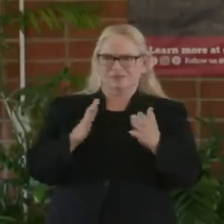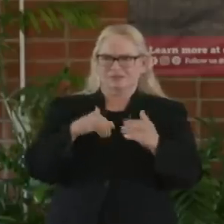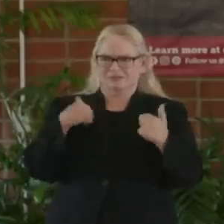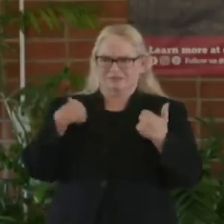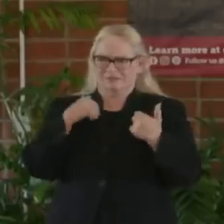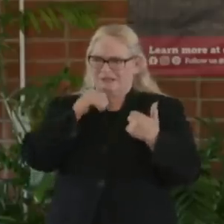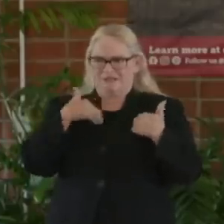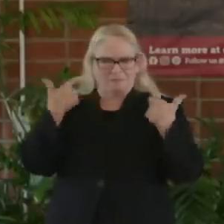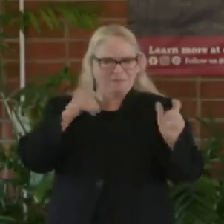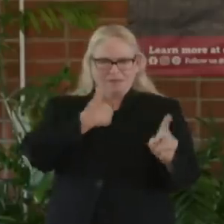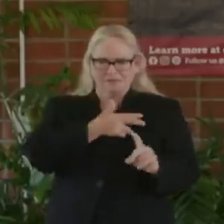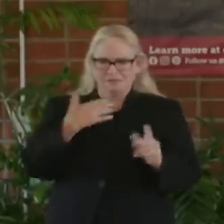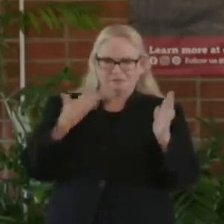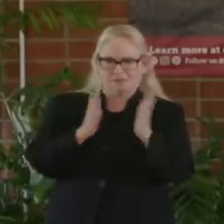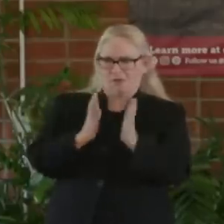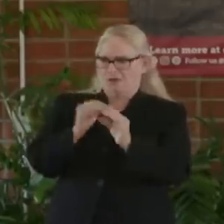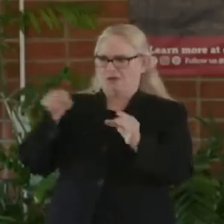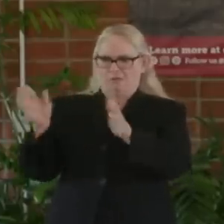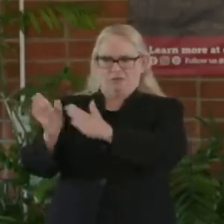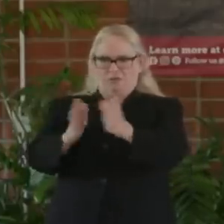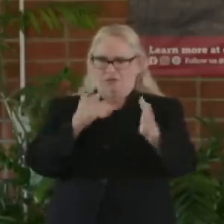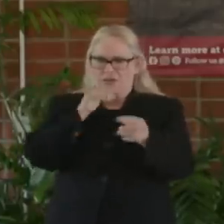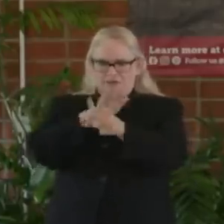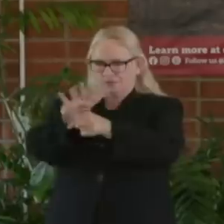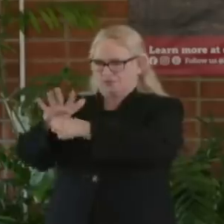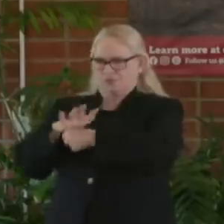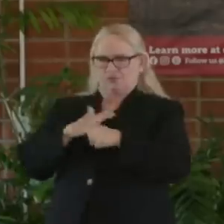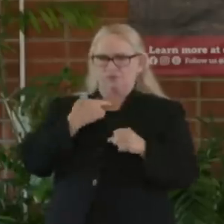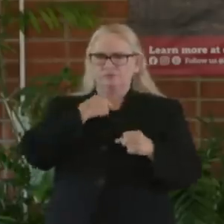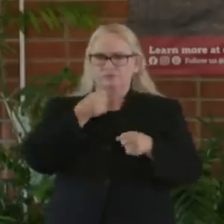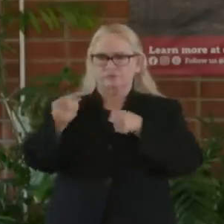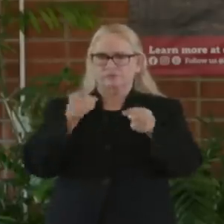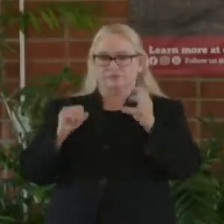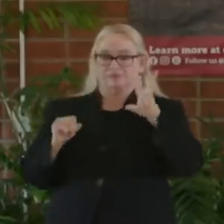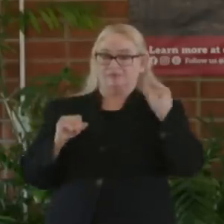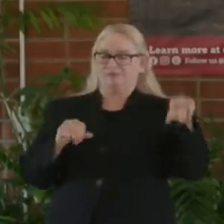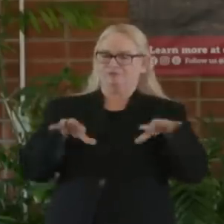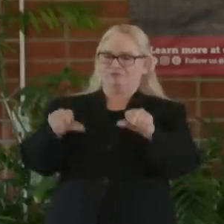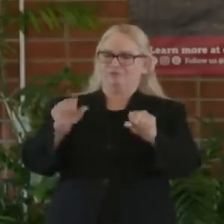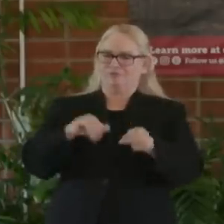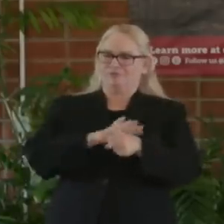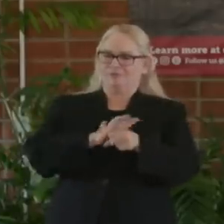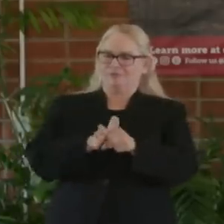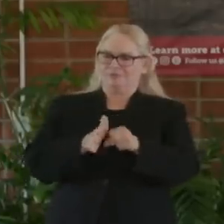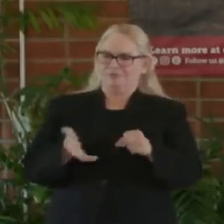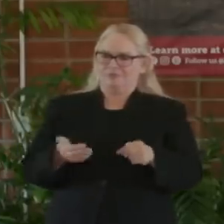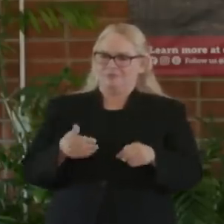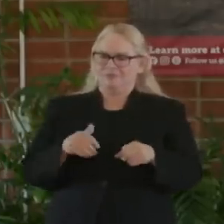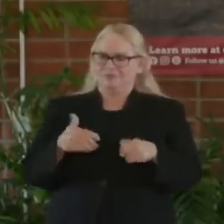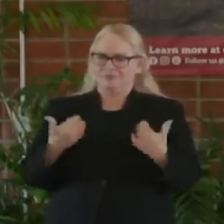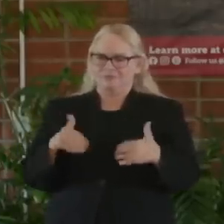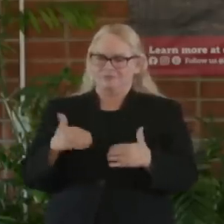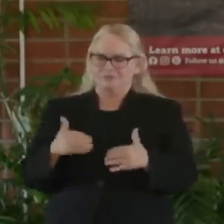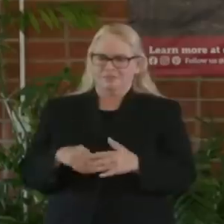small and mighty and important to the community, some of those 65% of the patients today in those beds are